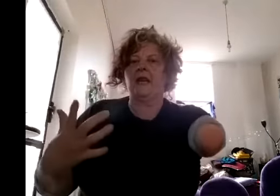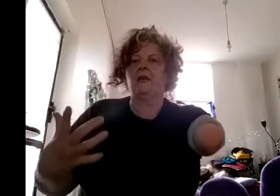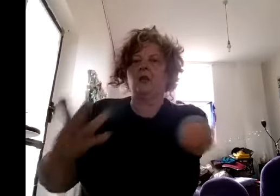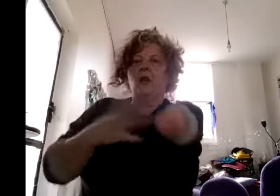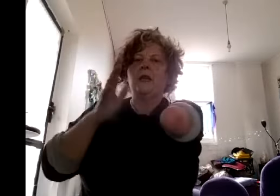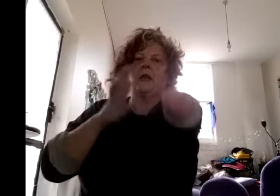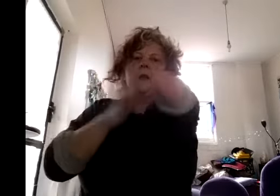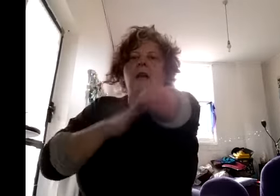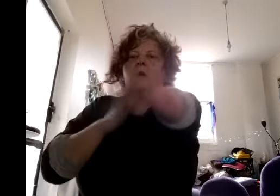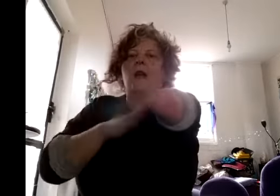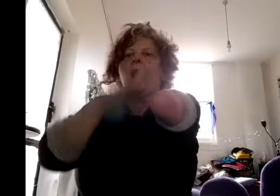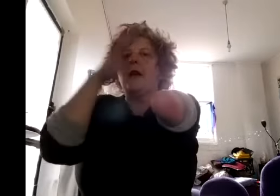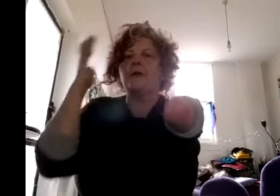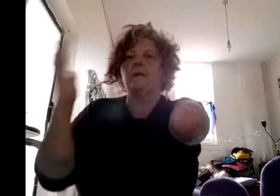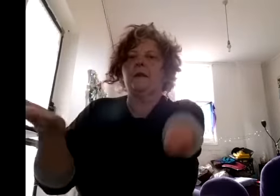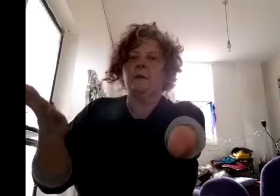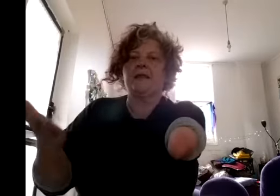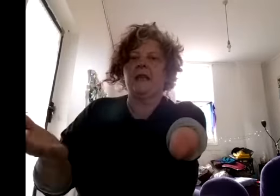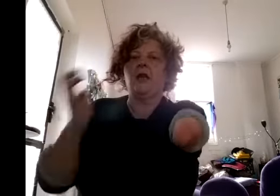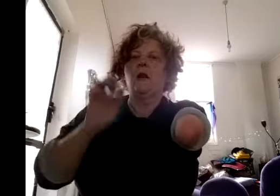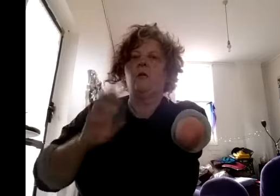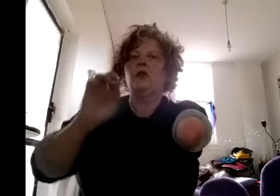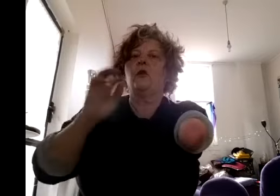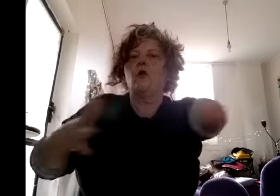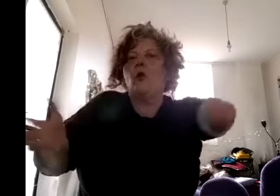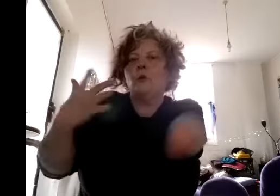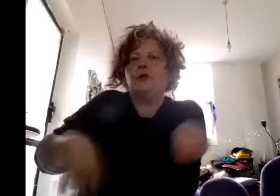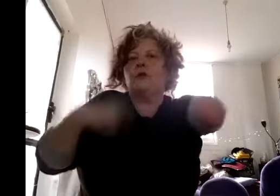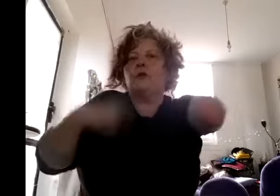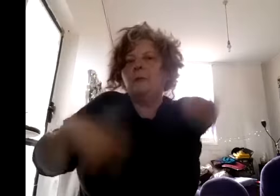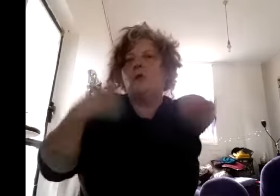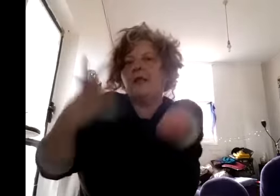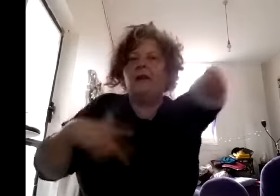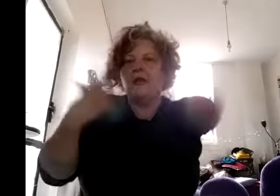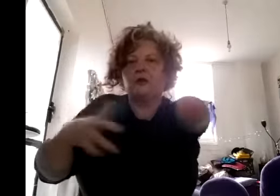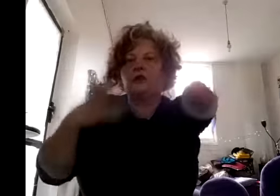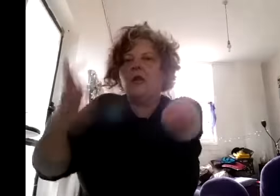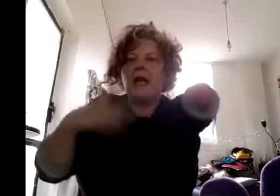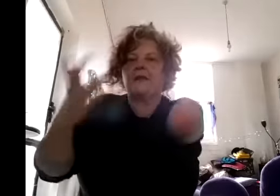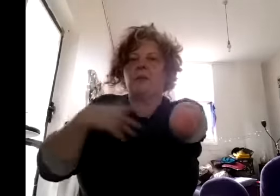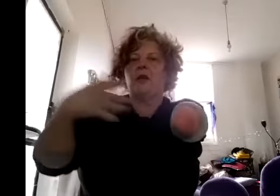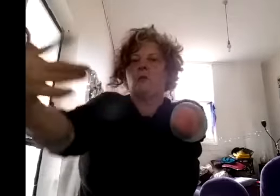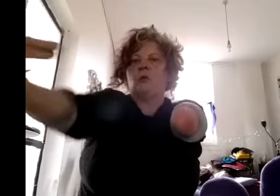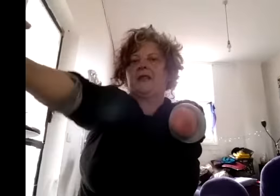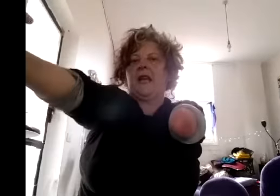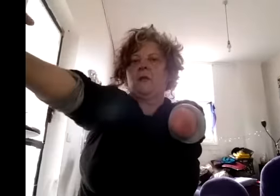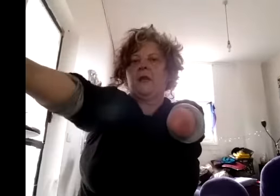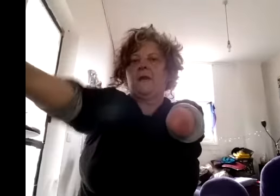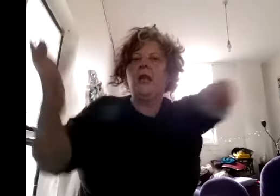we are going out with 150 percent of what your your two limbs ordinary-ish actor person walks out with and